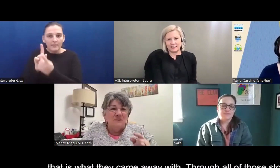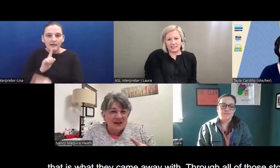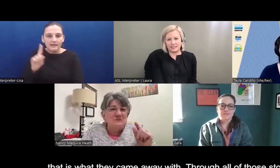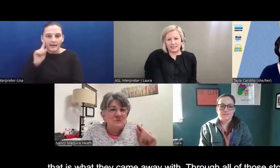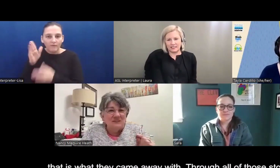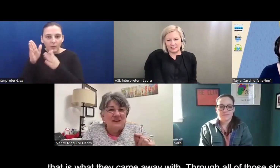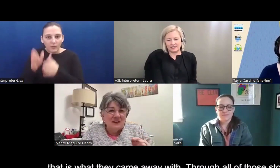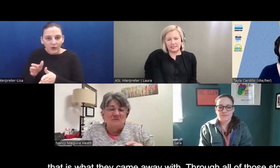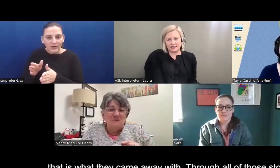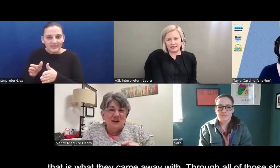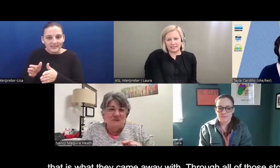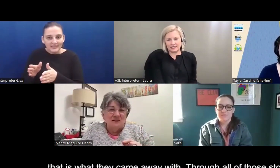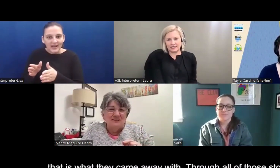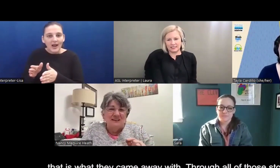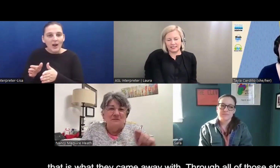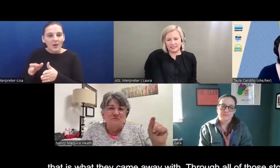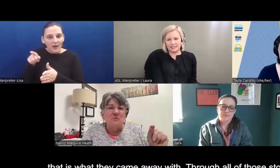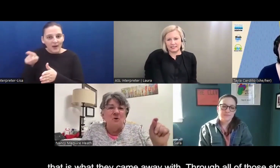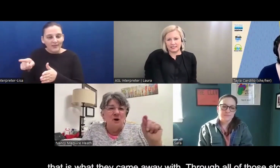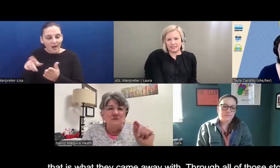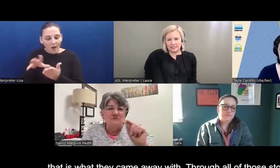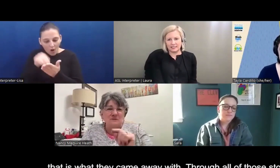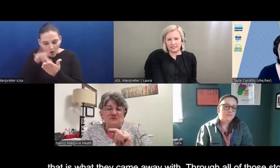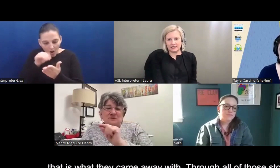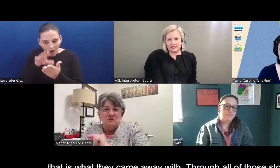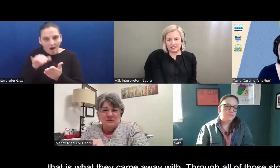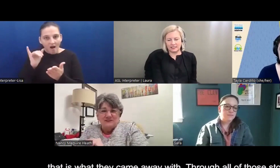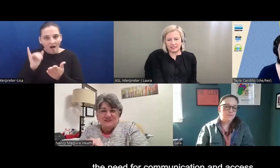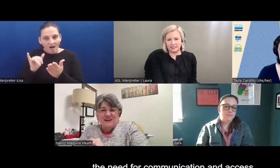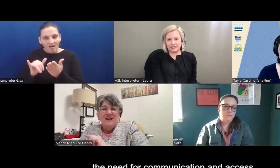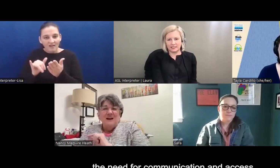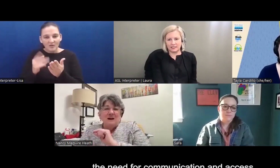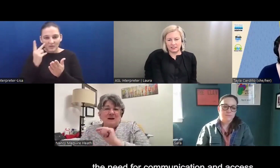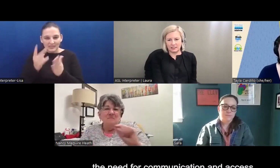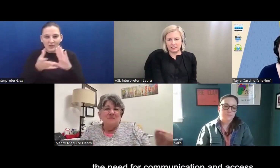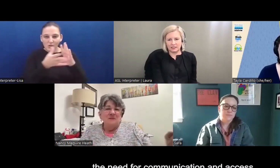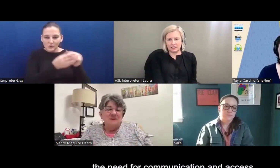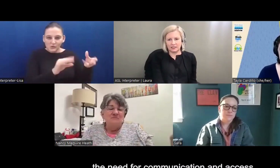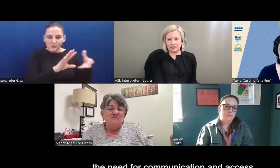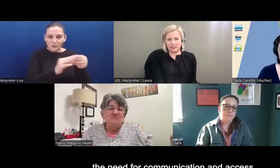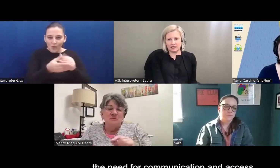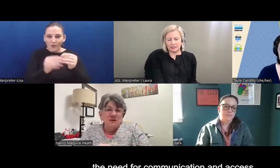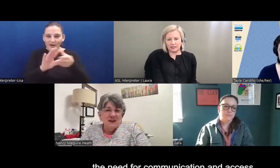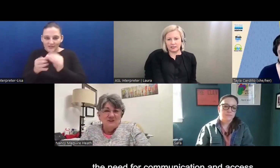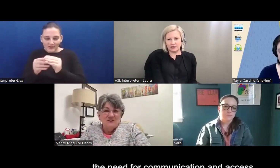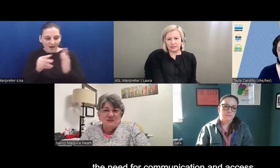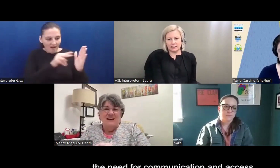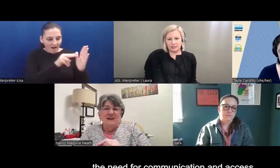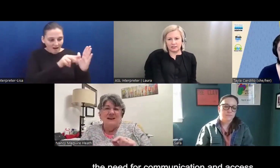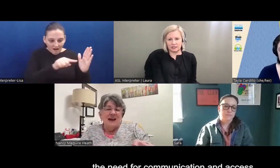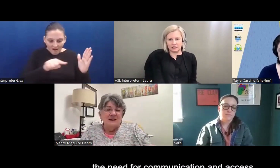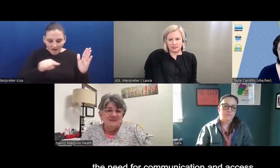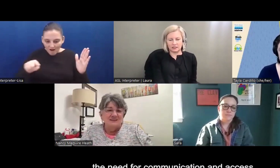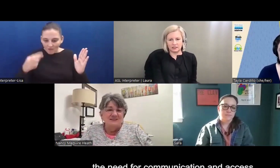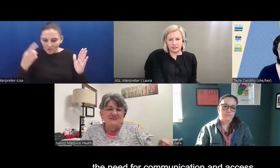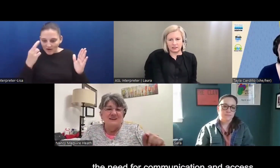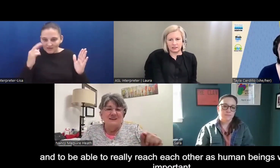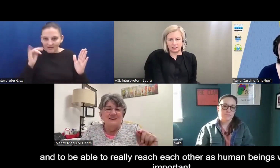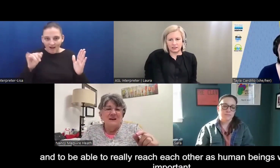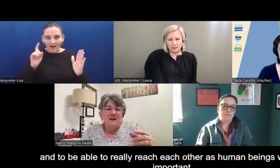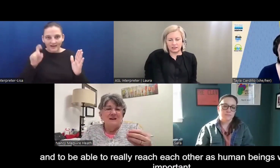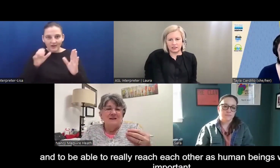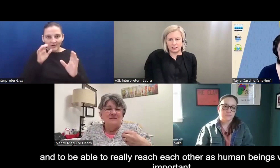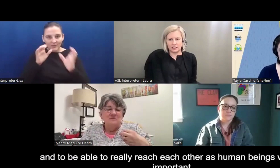but that's what they came away with that through all of those stories, um, the need for communication and access